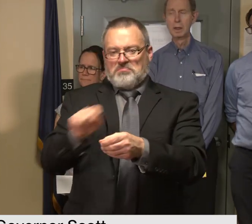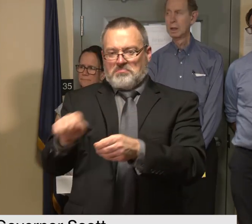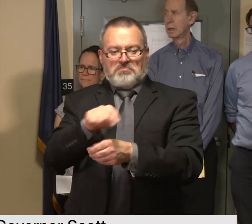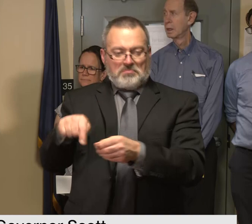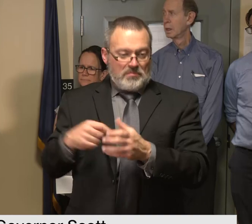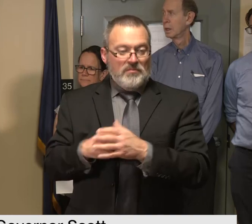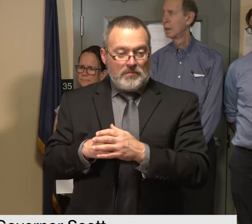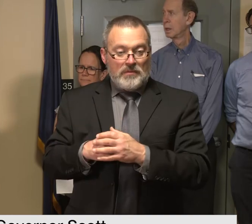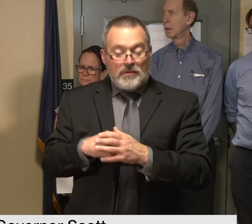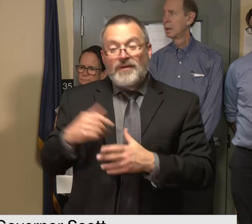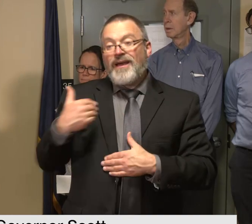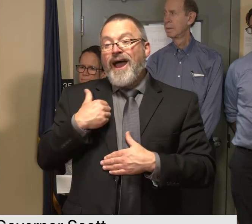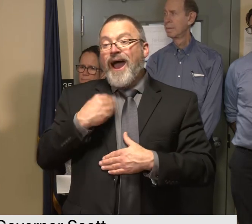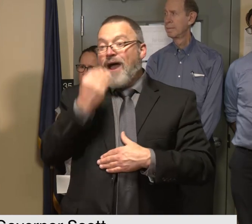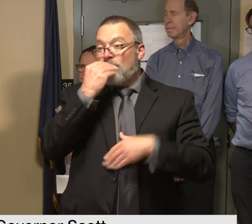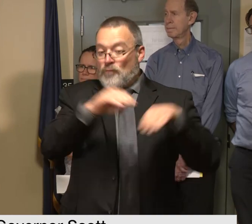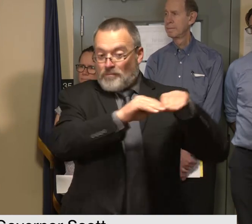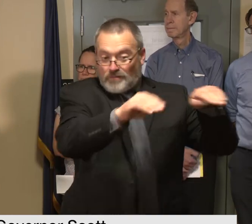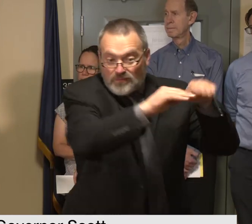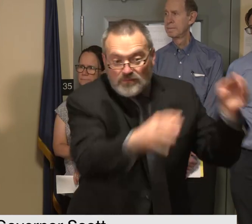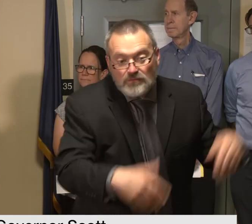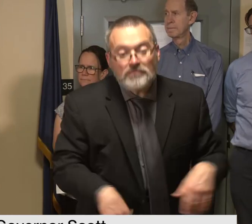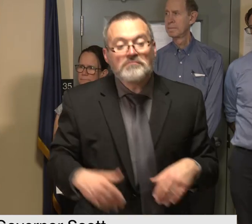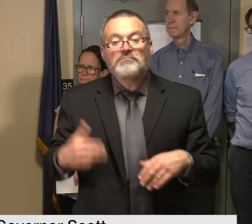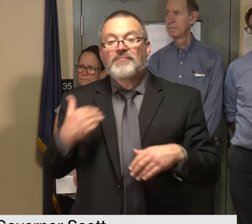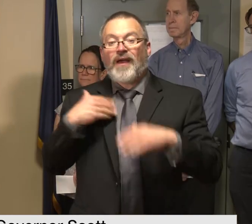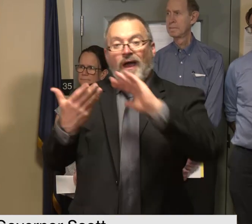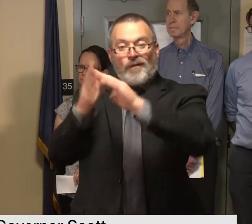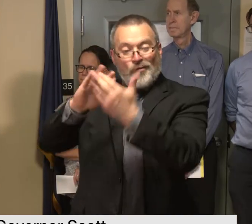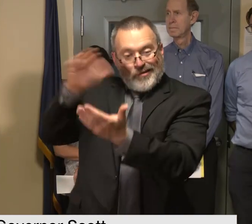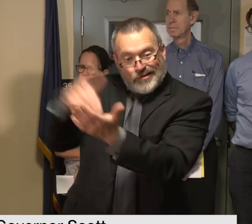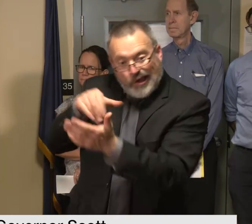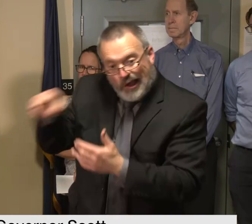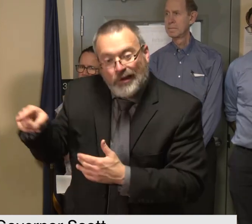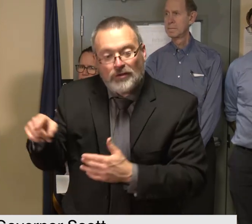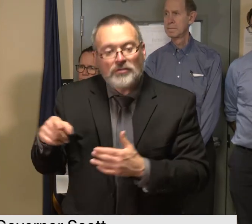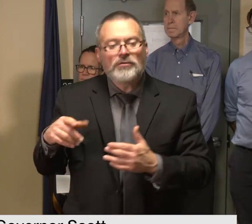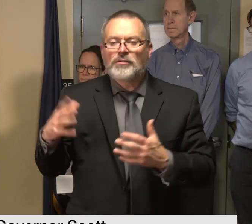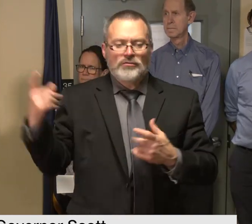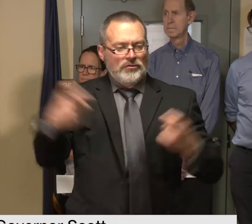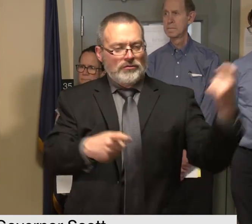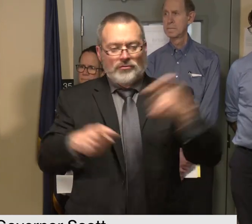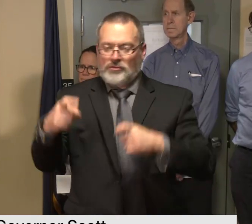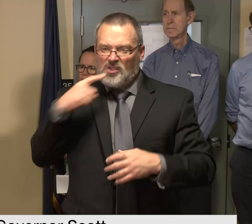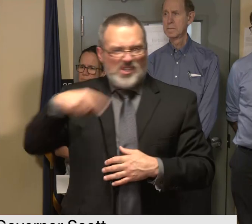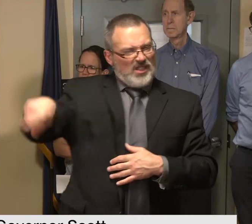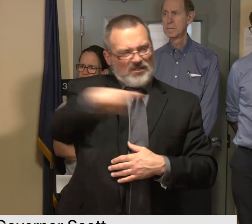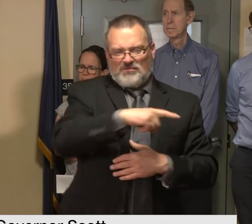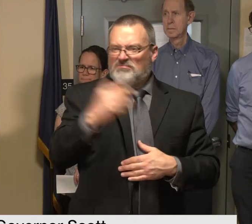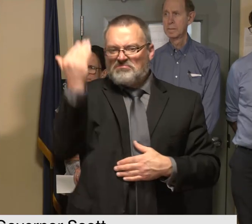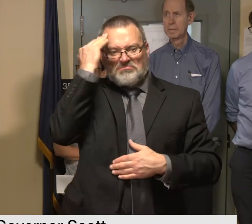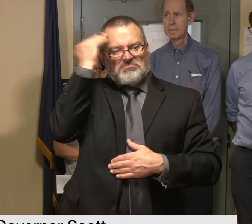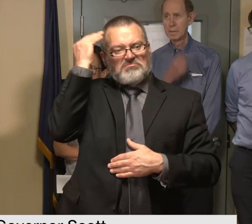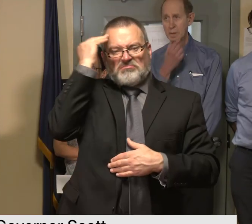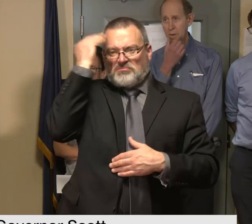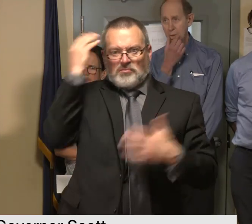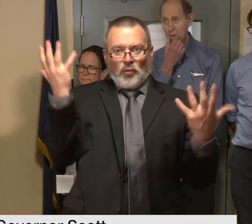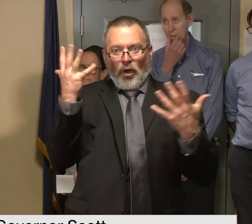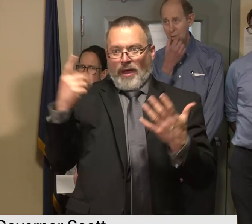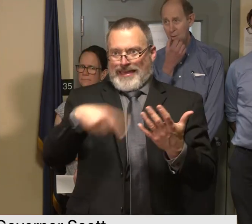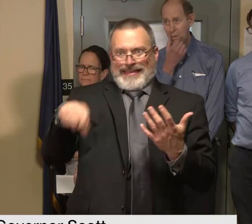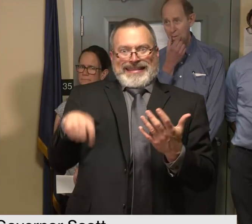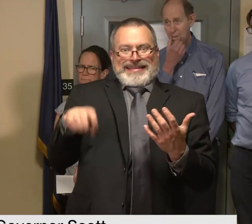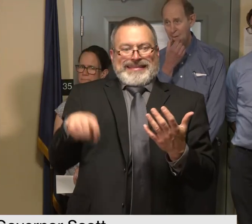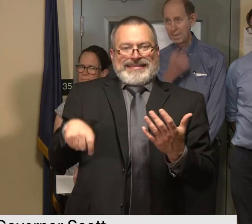community centers and other local charities have the best information about the needs in that particular community